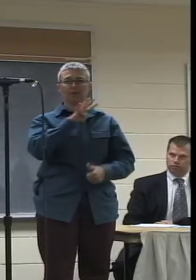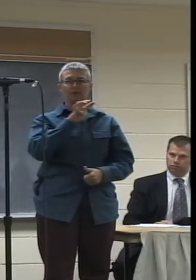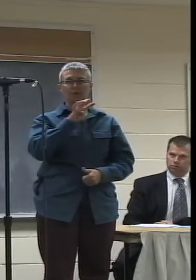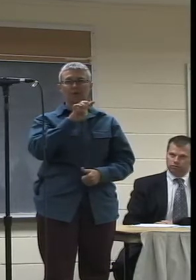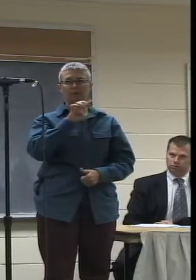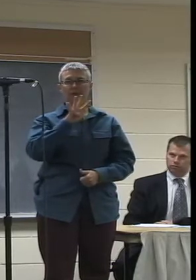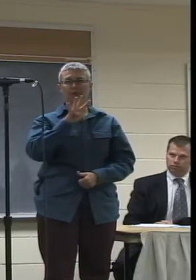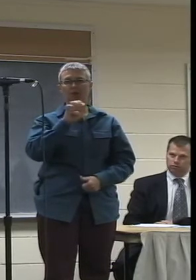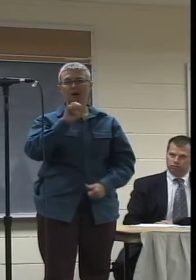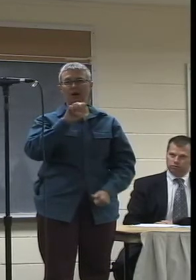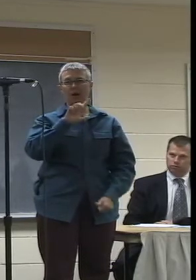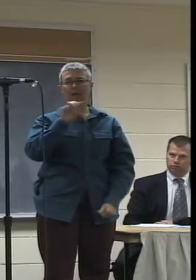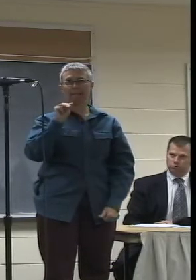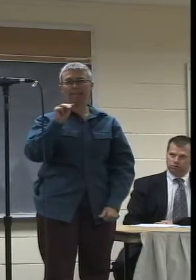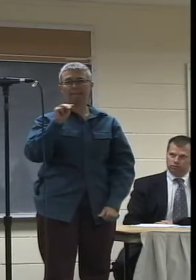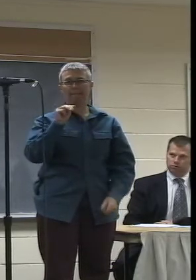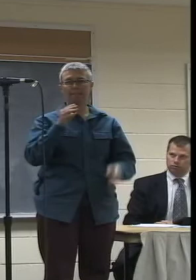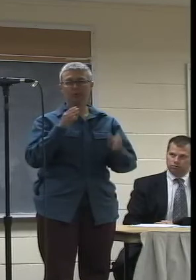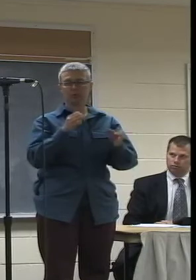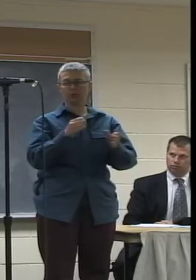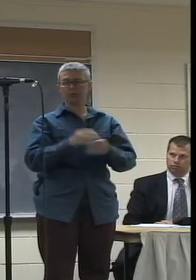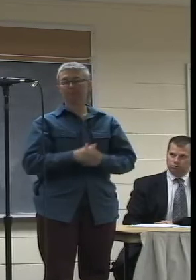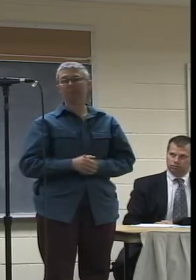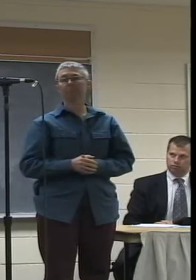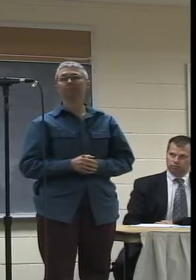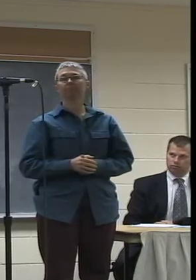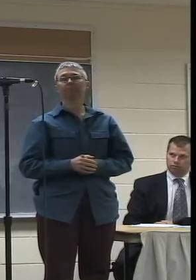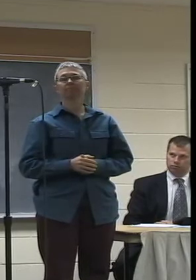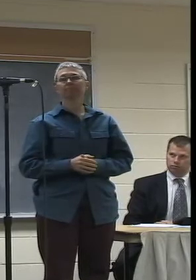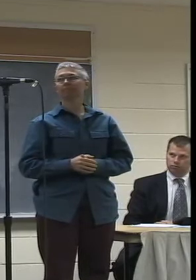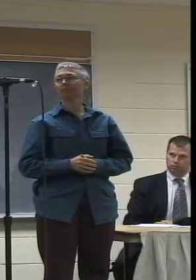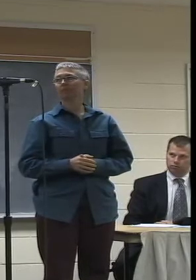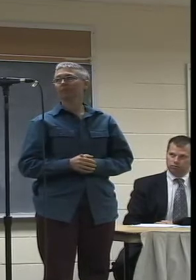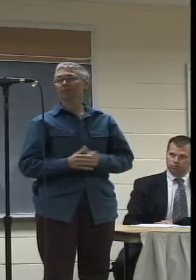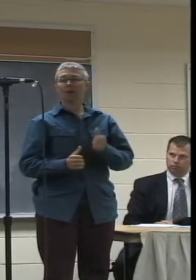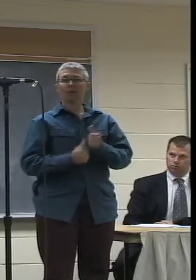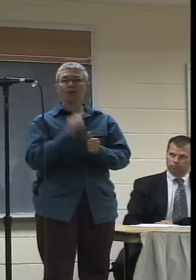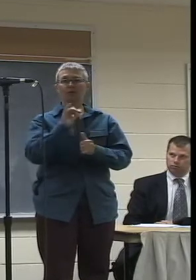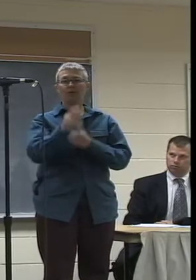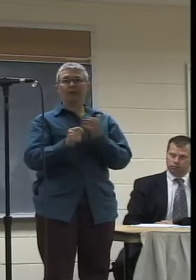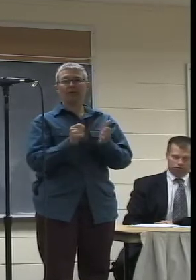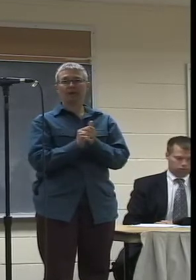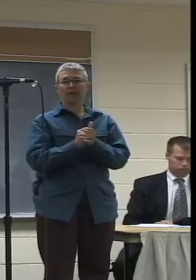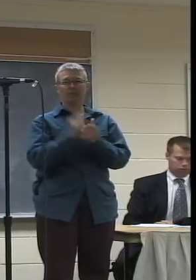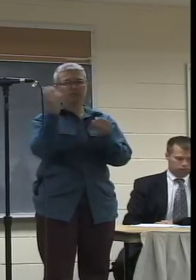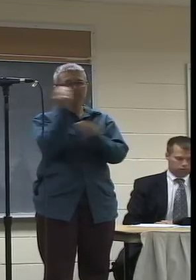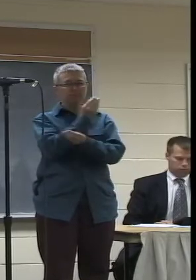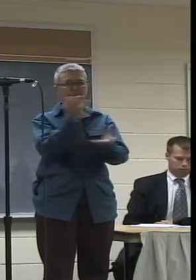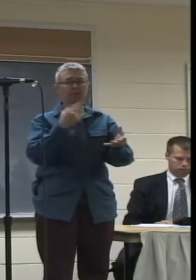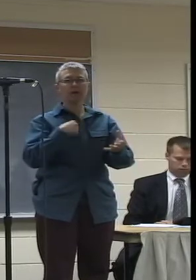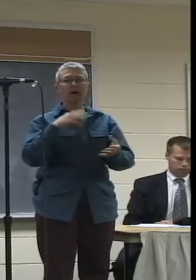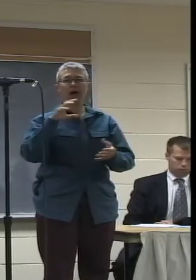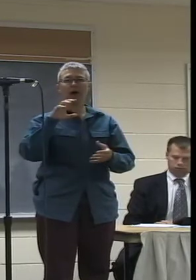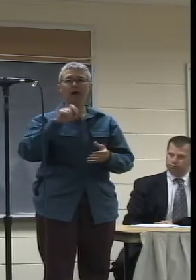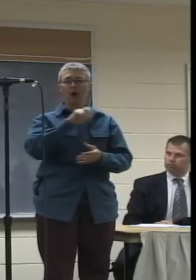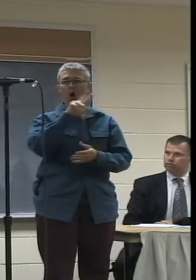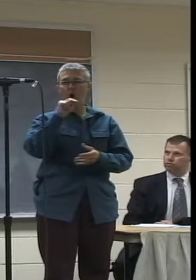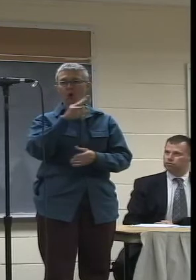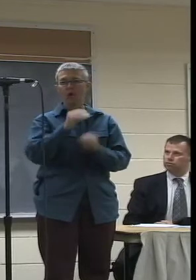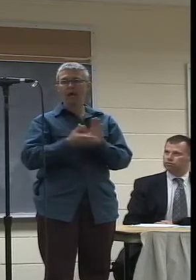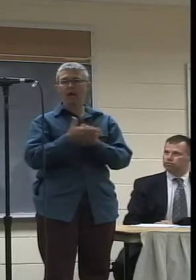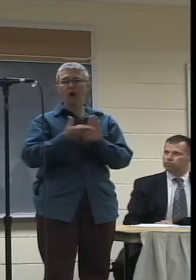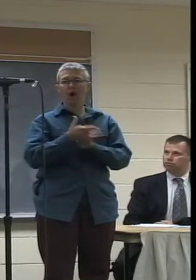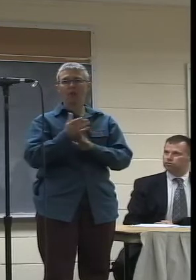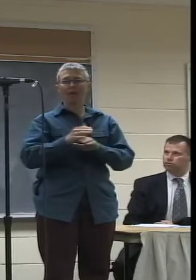Elm Street. And for most of that time, just by way of identification, I have owned and operated an